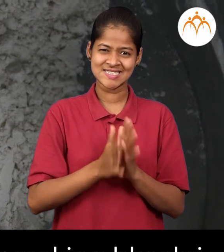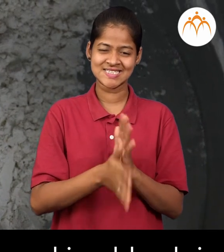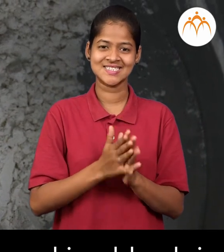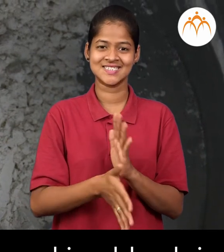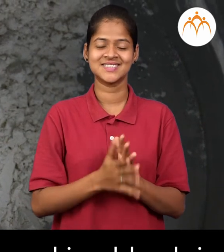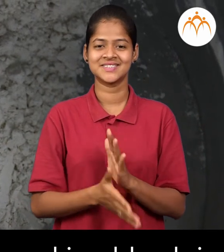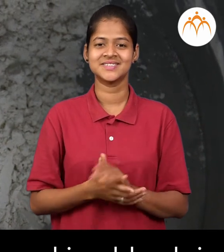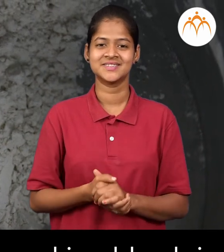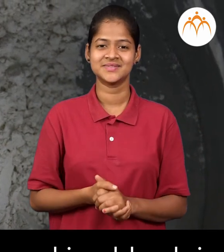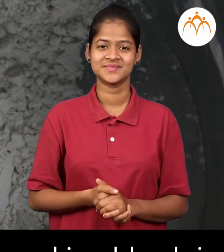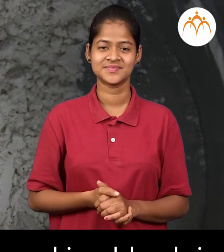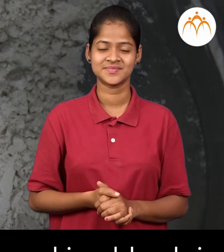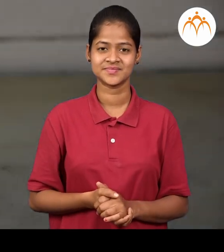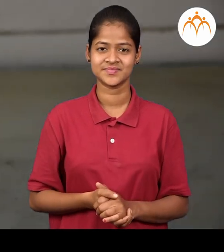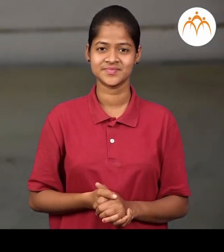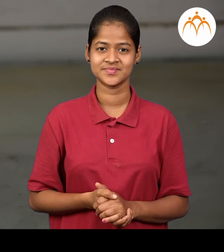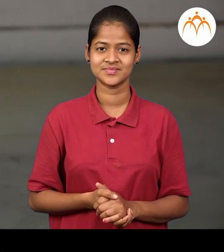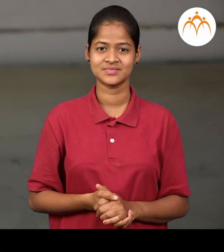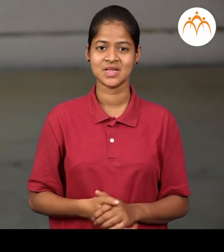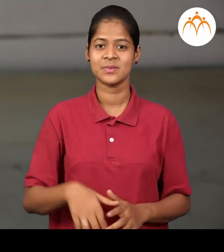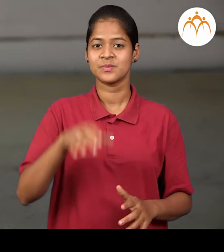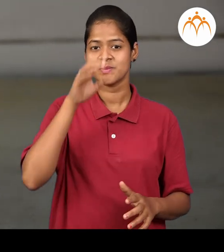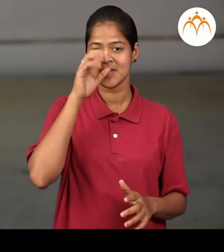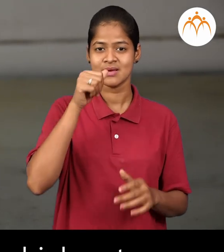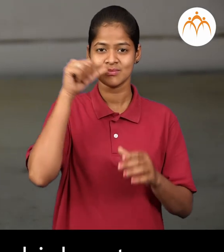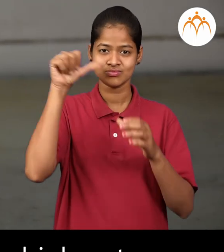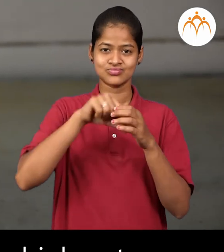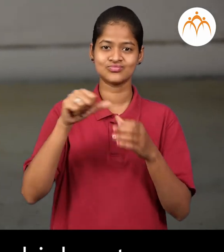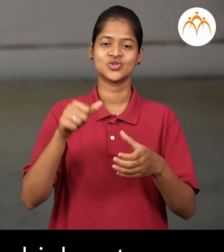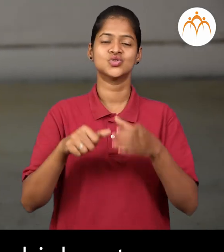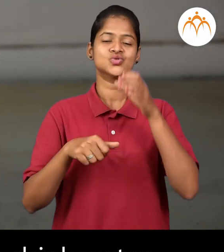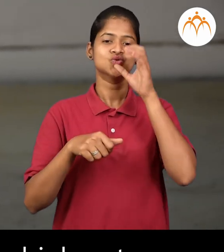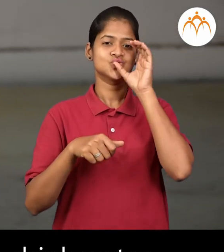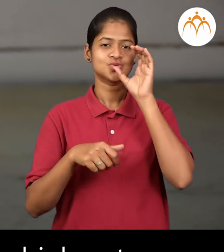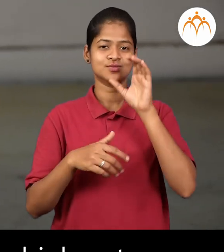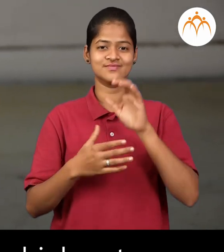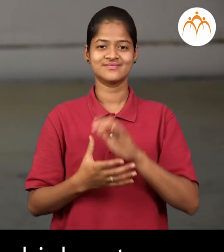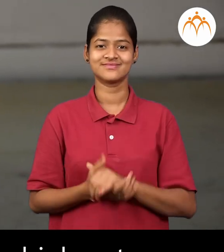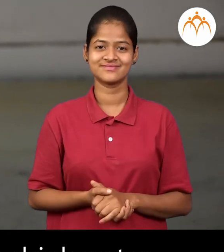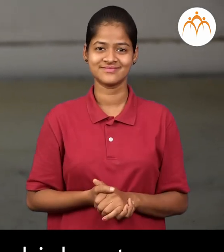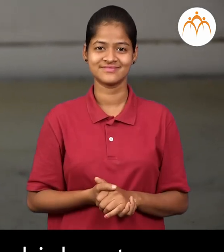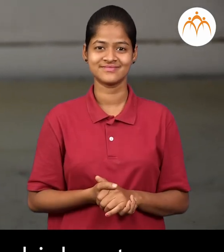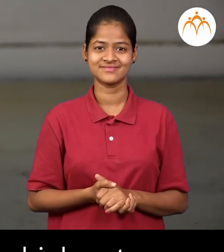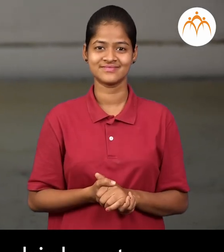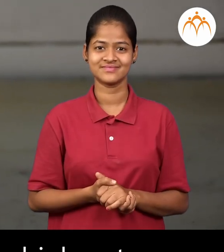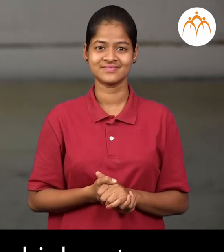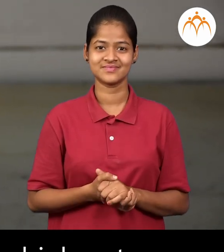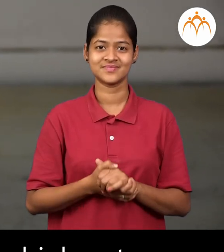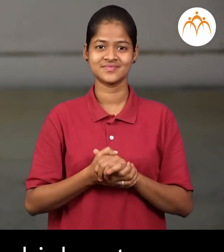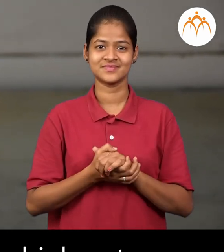bhakri. Glass Glass glass is used for drinking water.